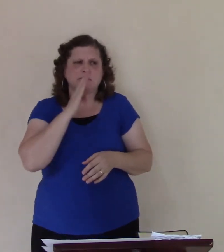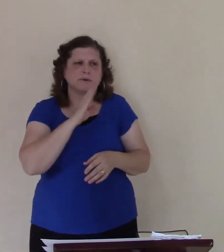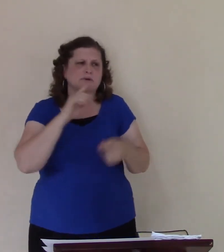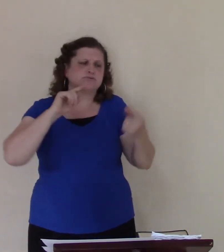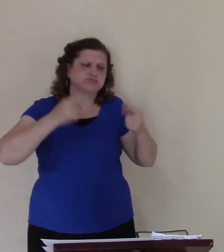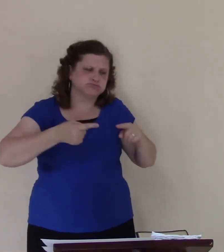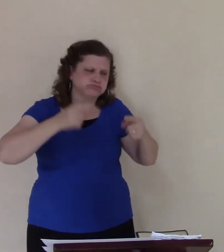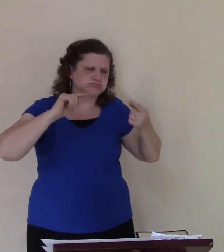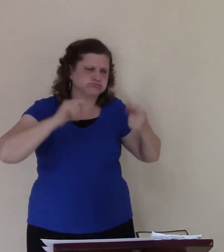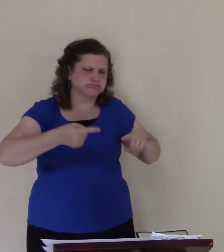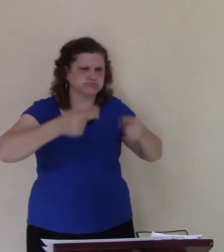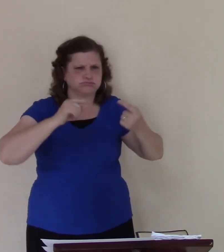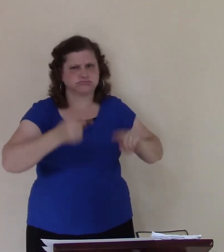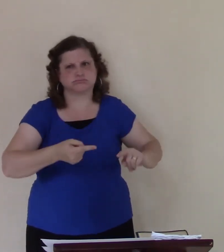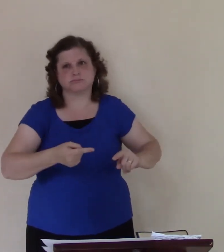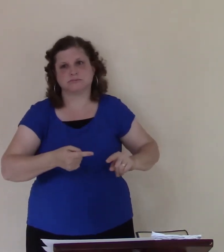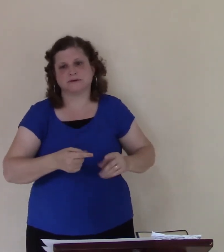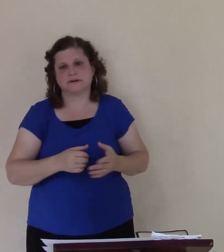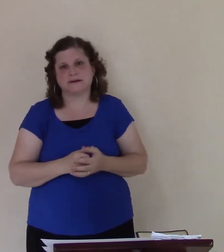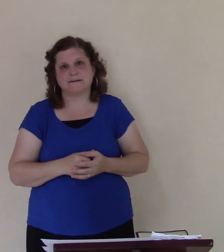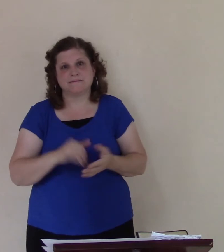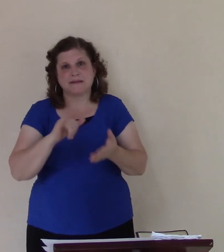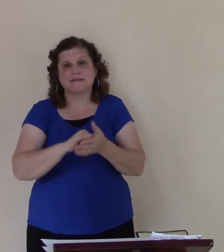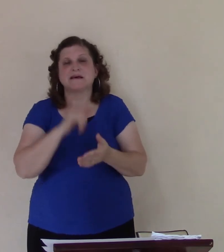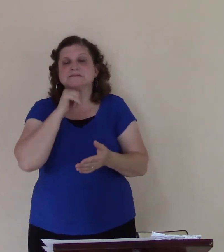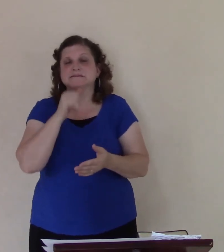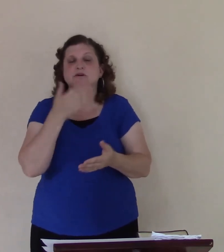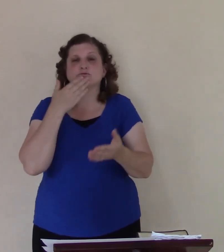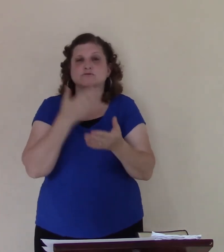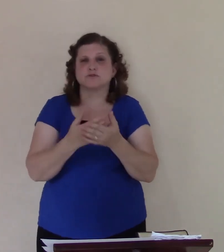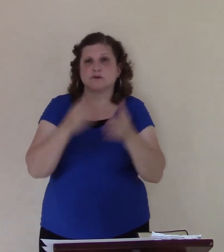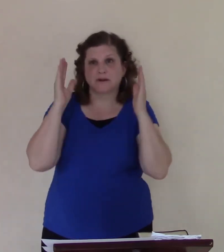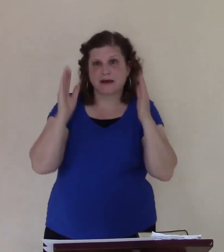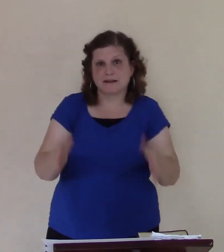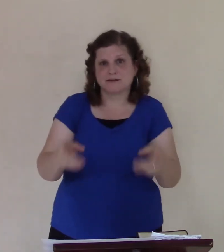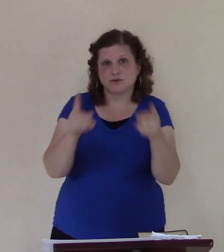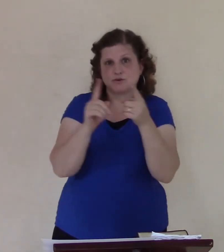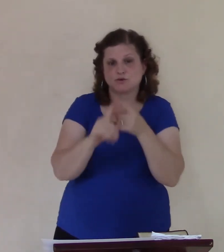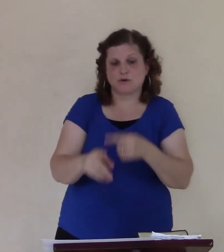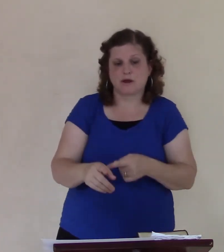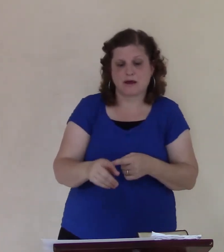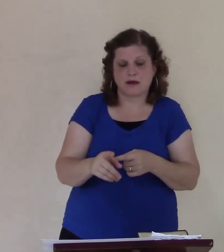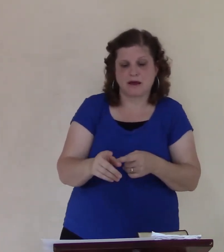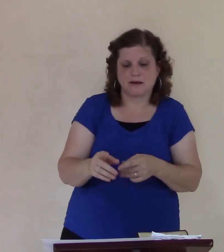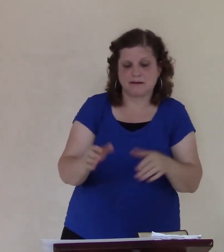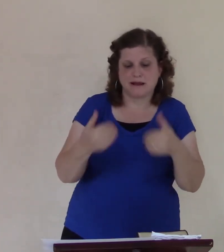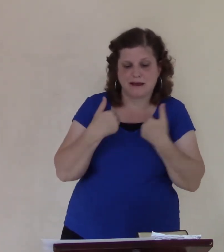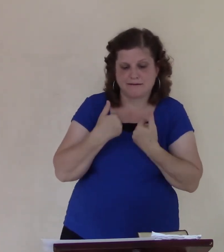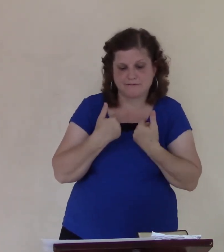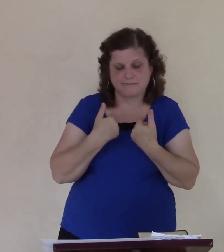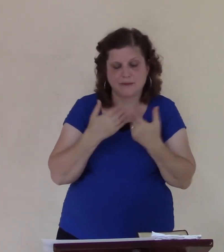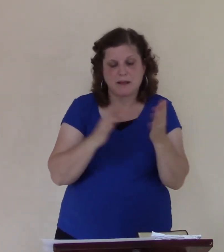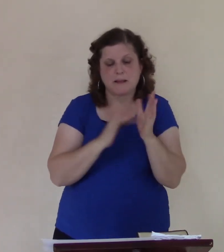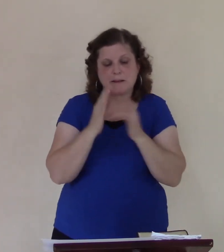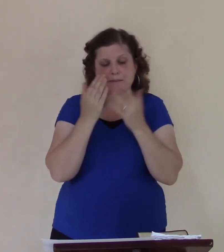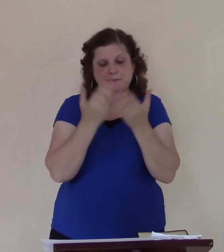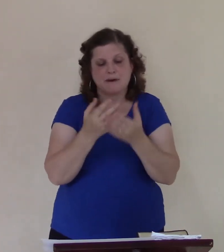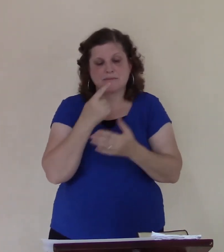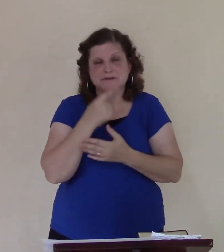That's not the healthiest type of attitude that I have. All right? And the Bible says, it's something for righteousness' sake,